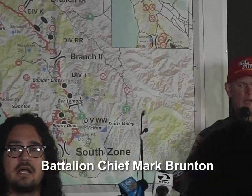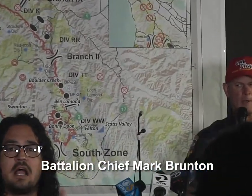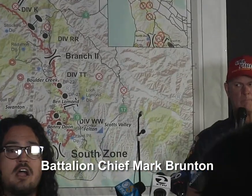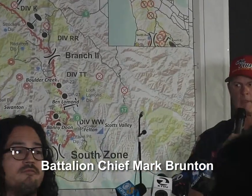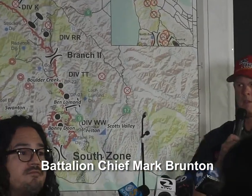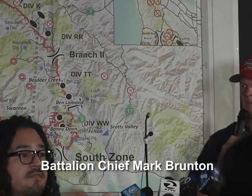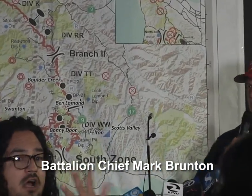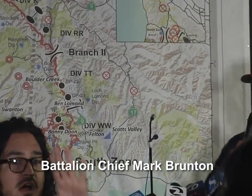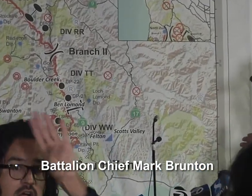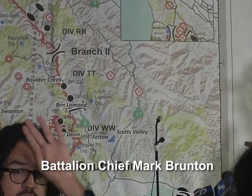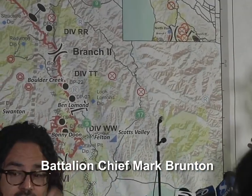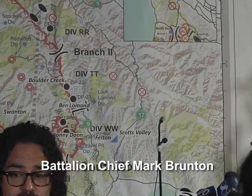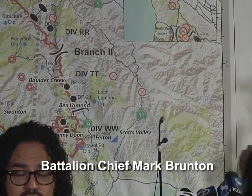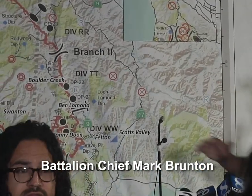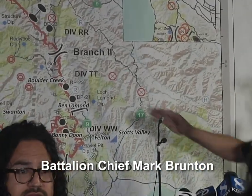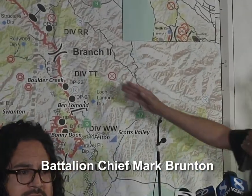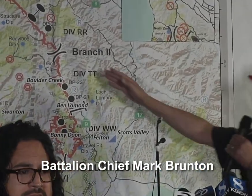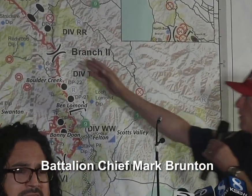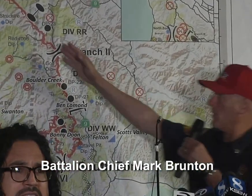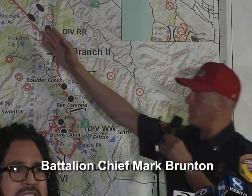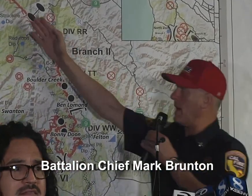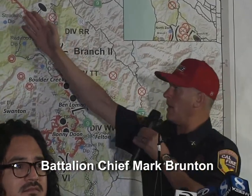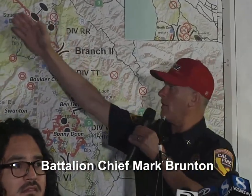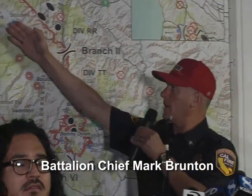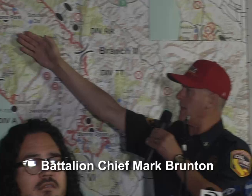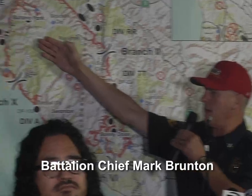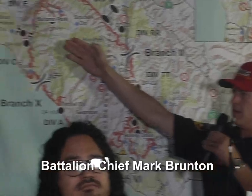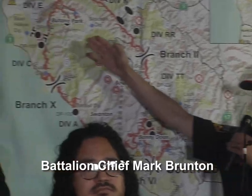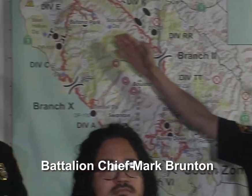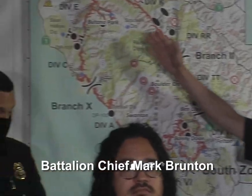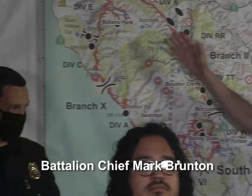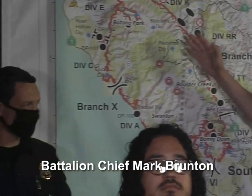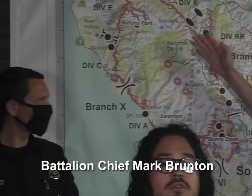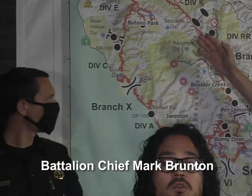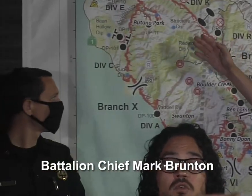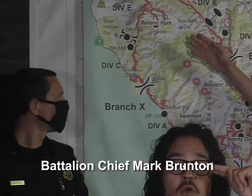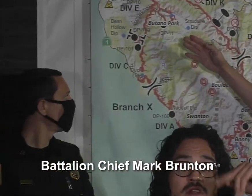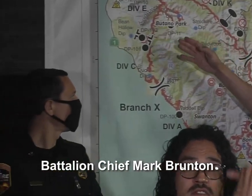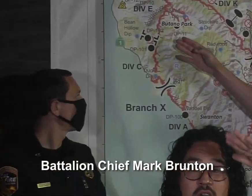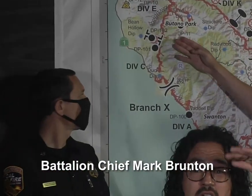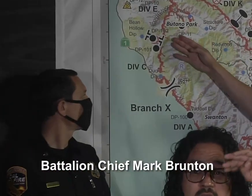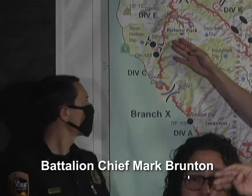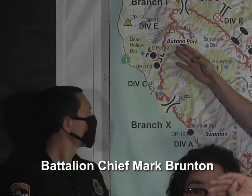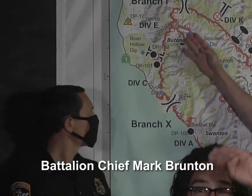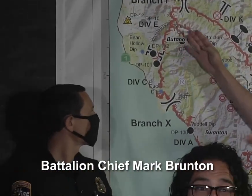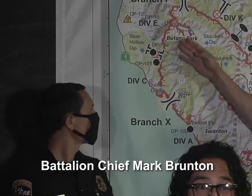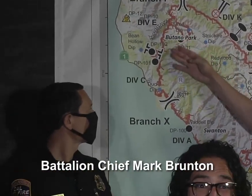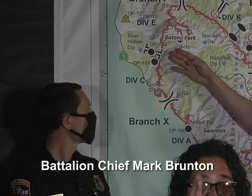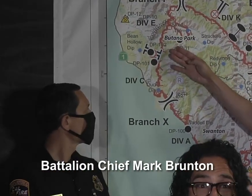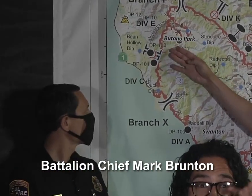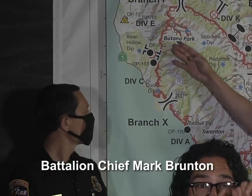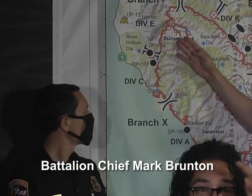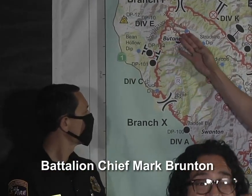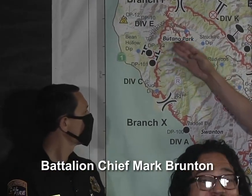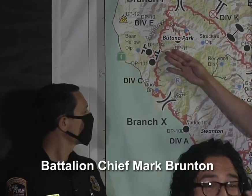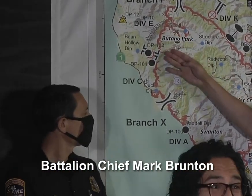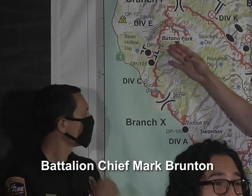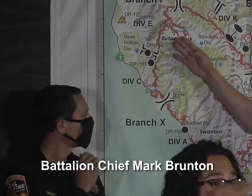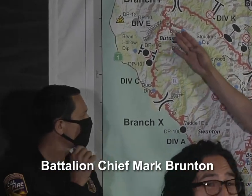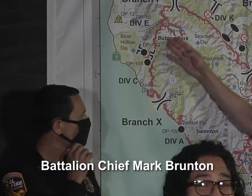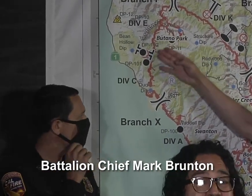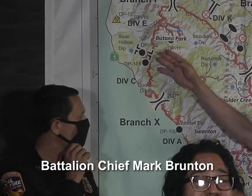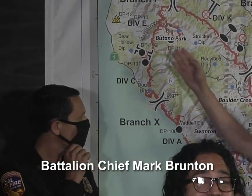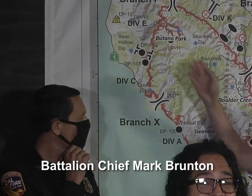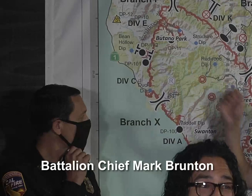throughout this fire. So starting in our north zone, part of the fire, again, a lot of it, a lot of good work up there. You see this